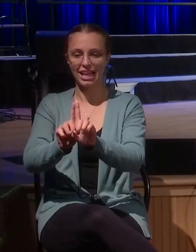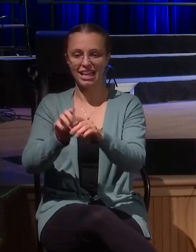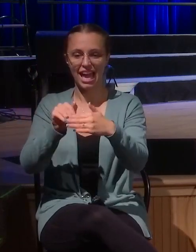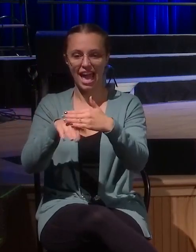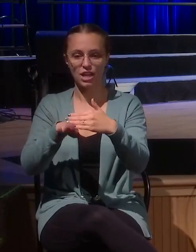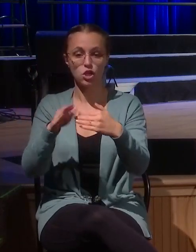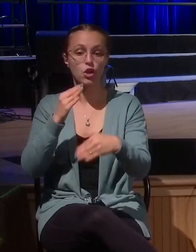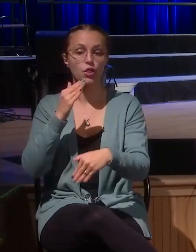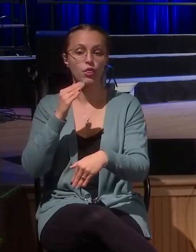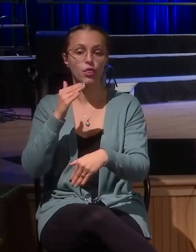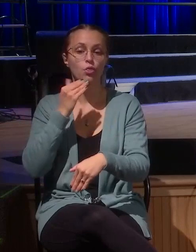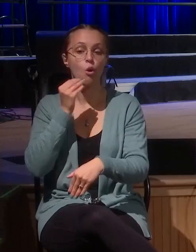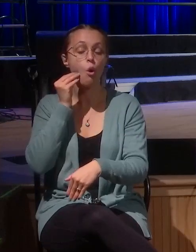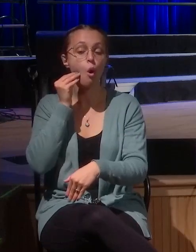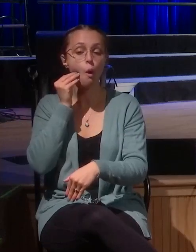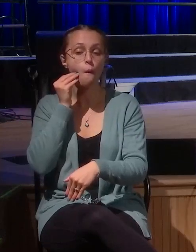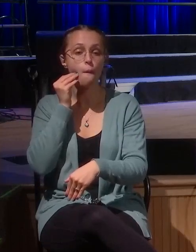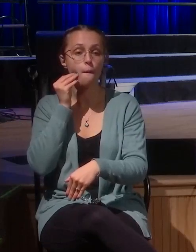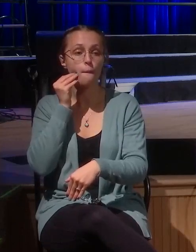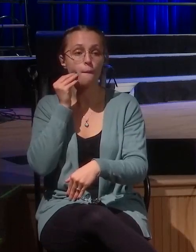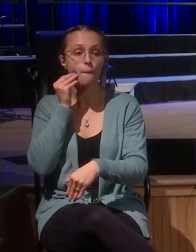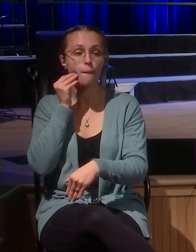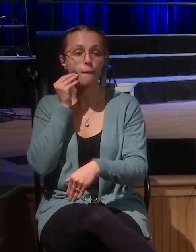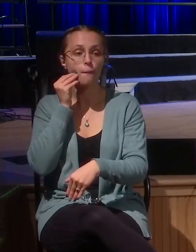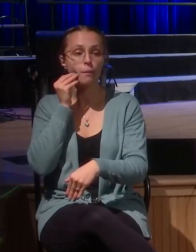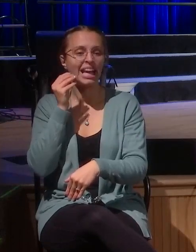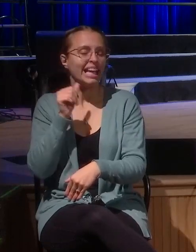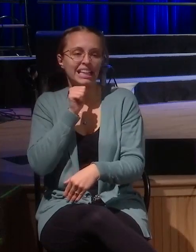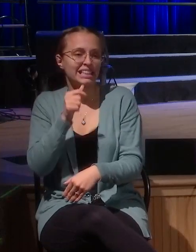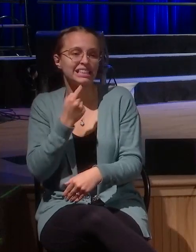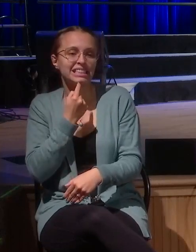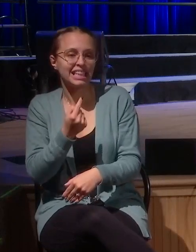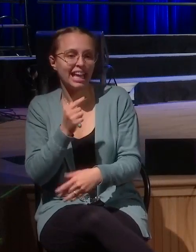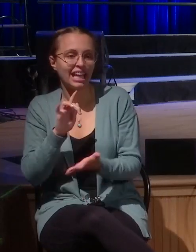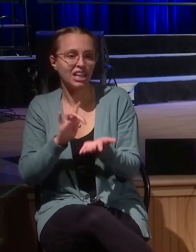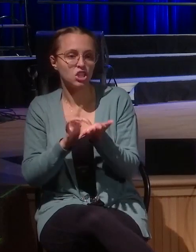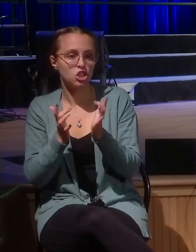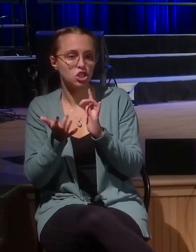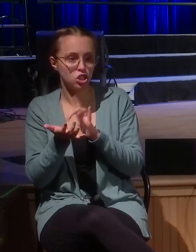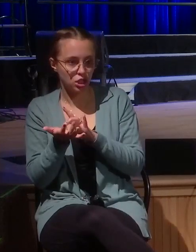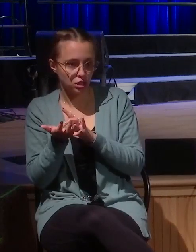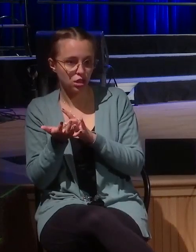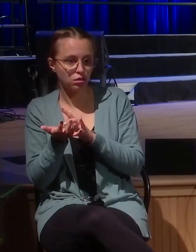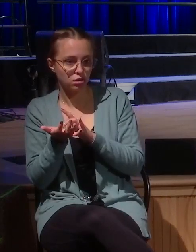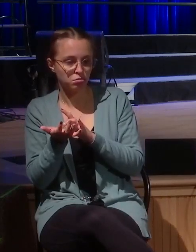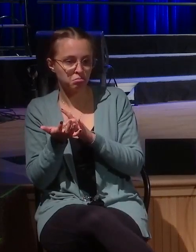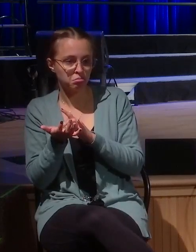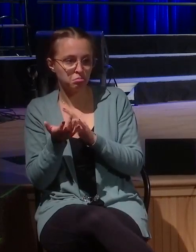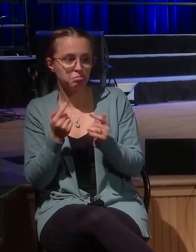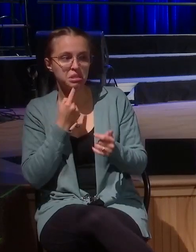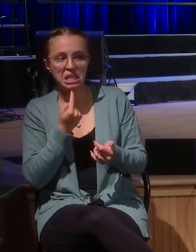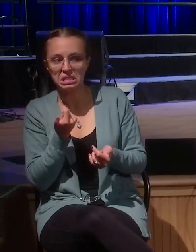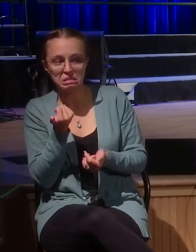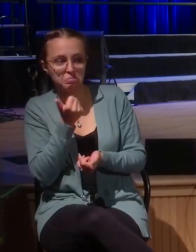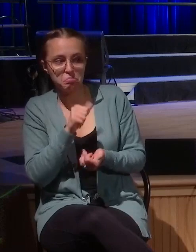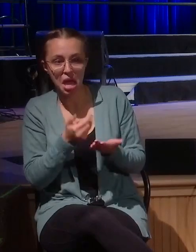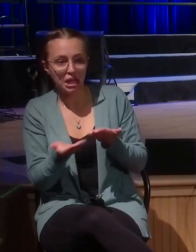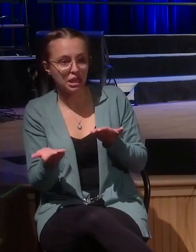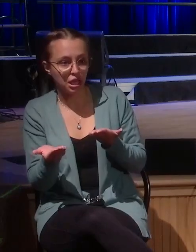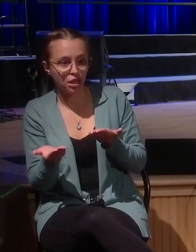They may have talked first. I don't know. But the next thing we know is that Zacchaeus begins to talk. So it may be that they ate together. may be that